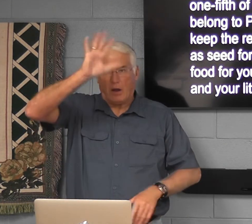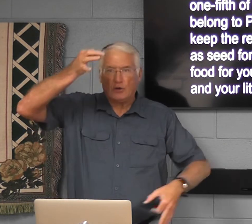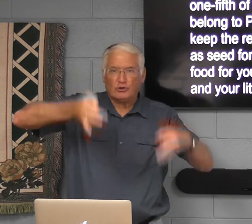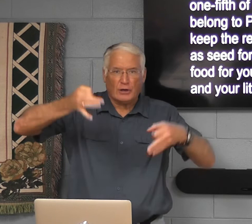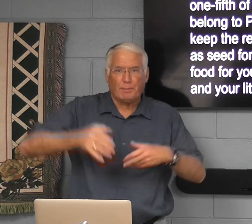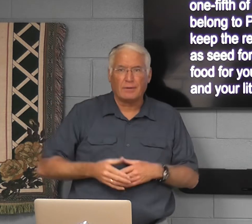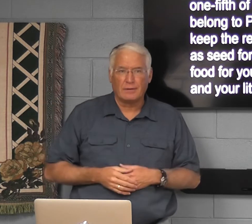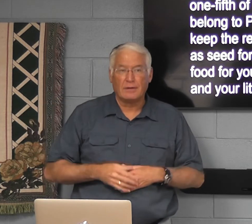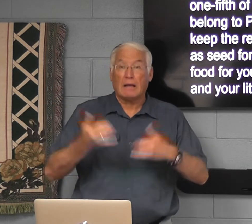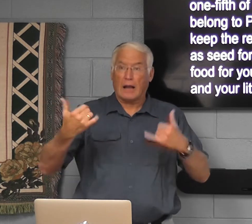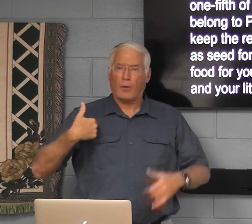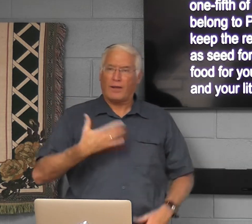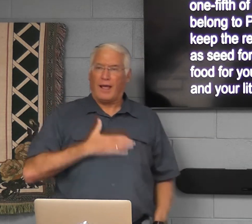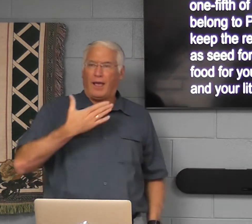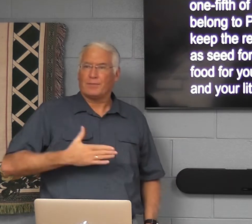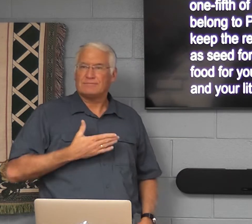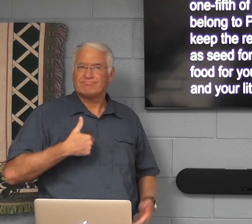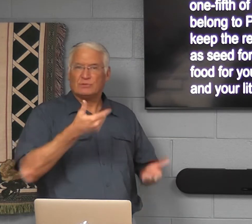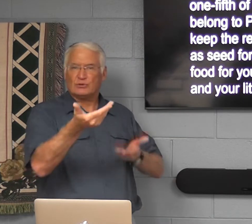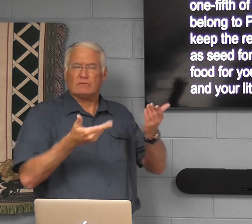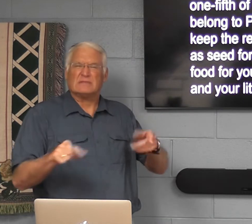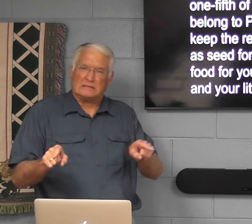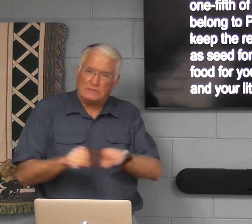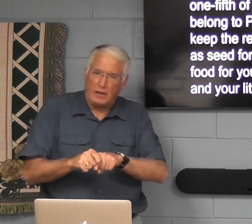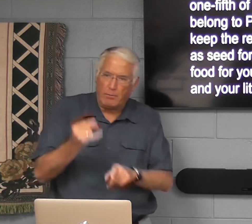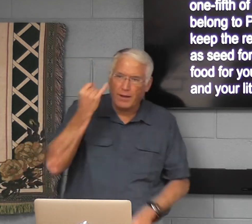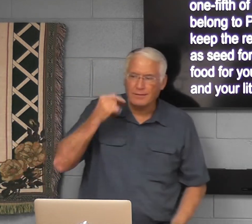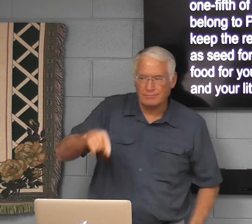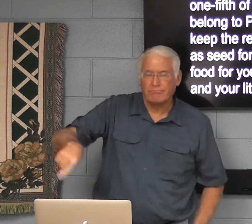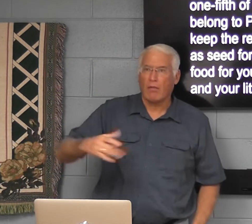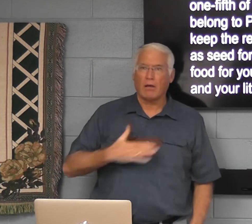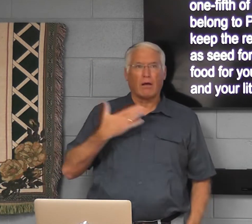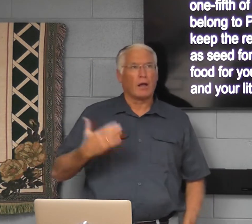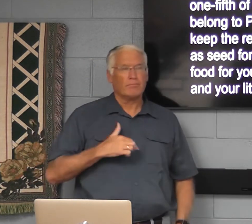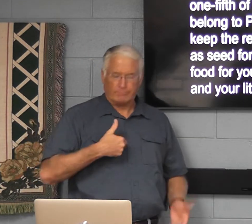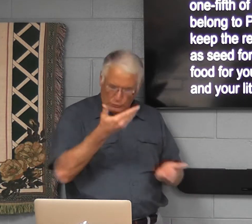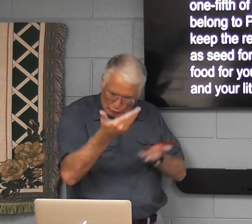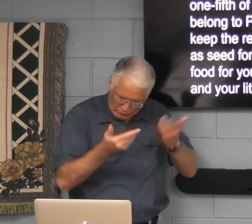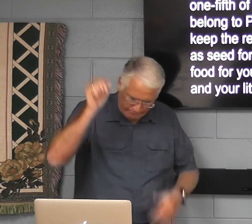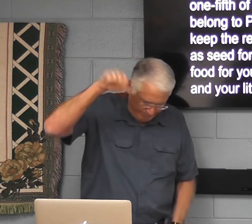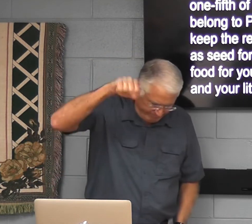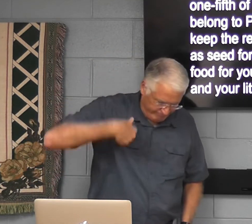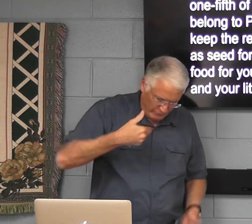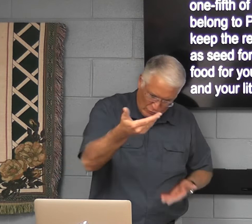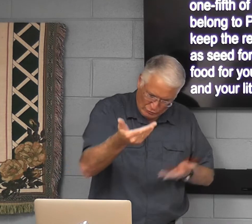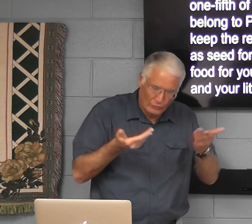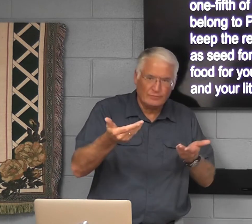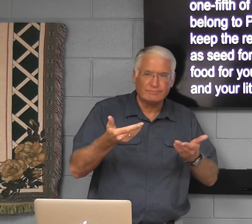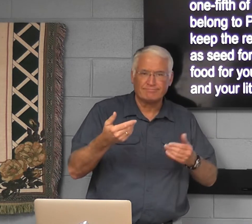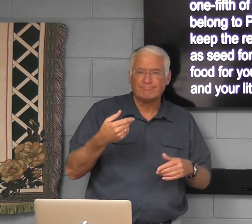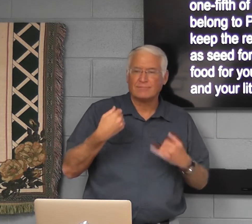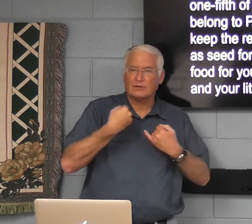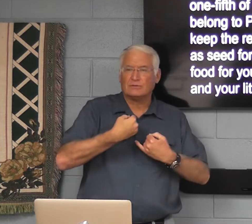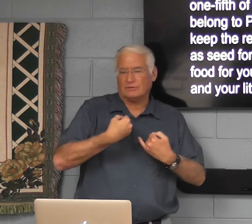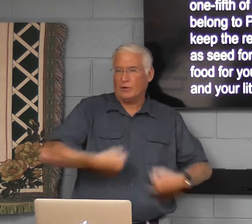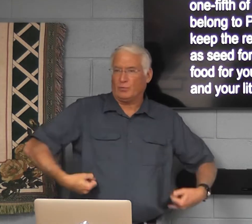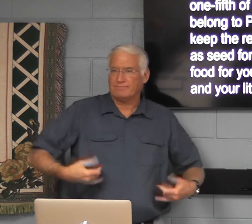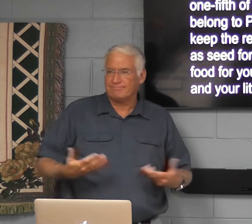hell. He saved us from God's judgment. And now we're happy to serve him. Just like those we're happy to serve Joseph and the